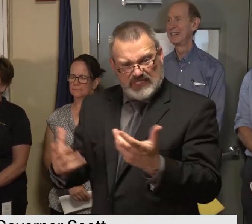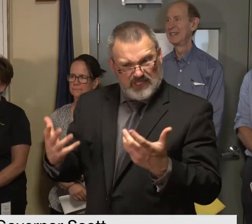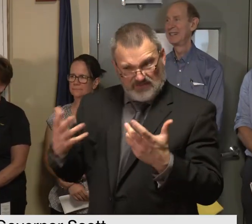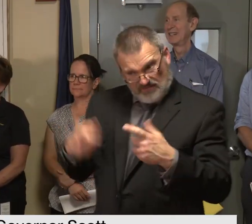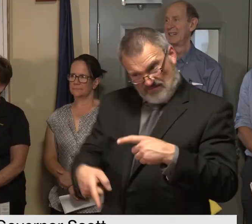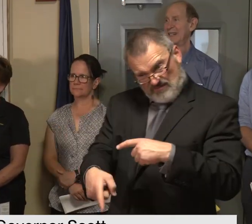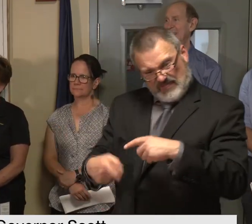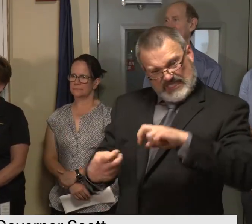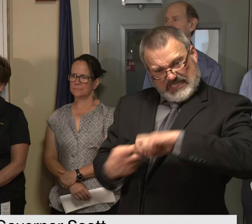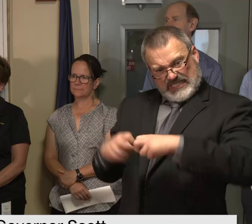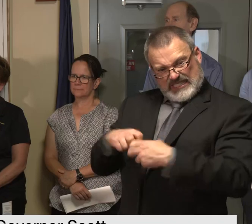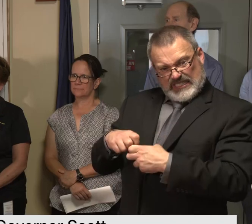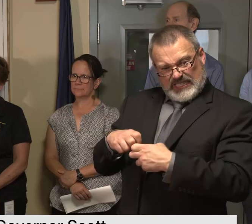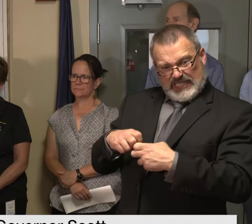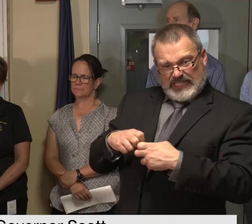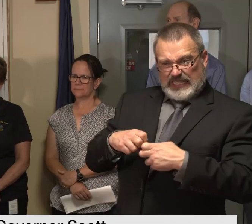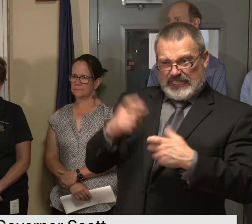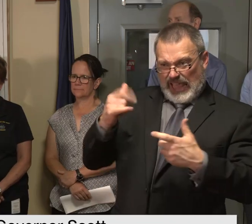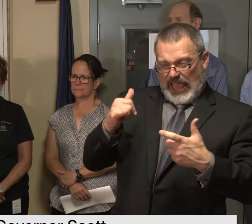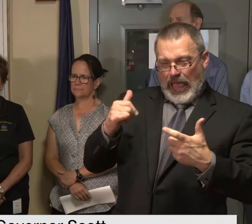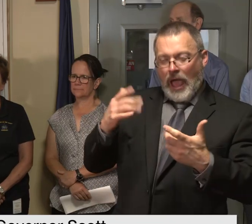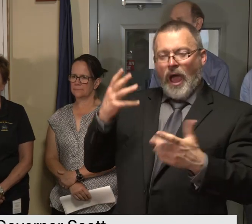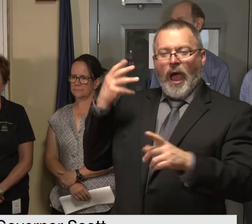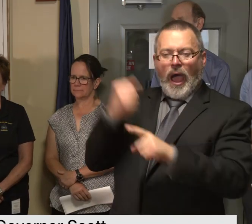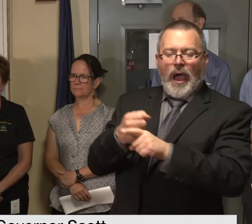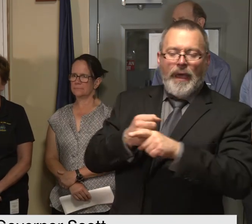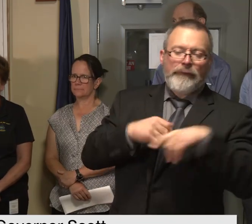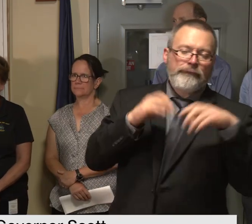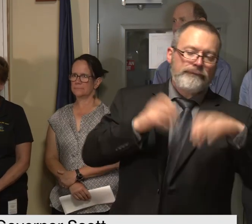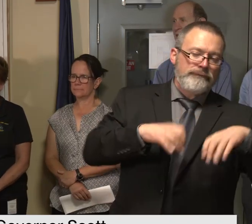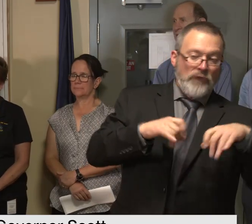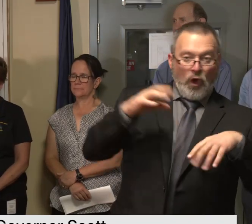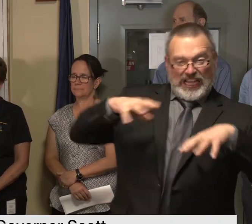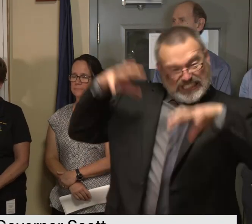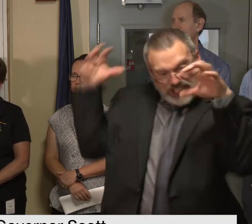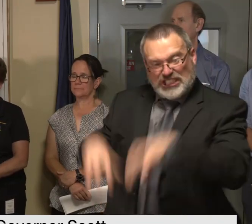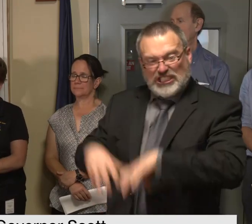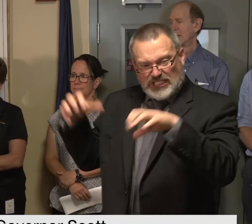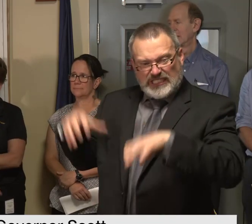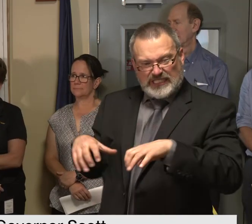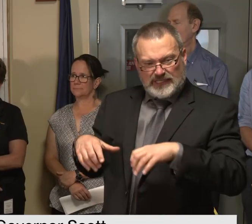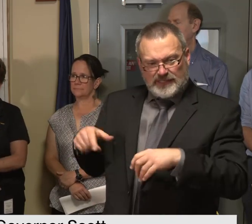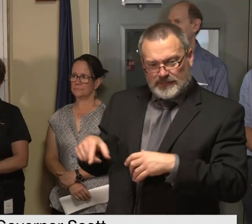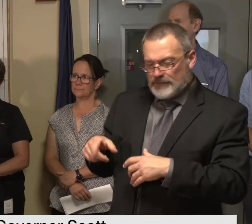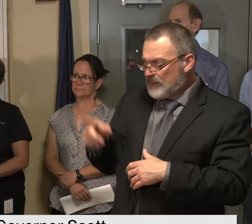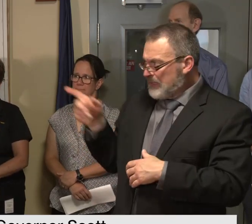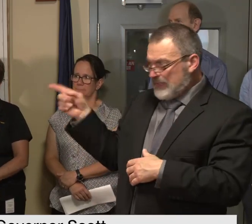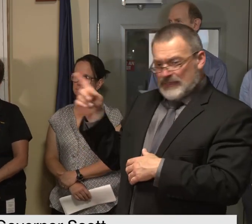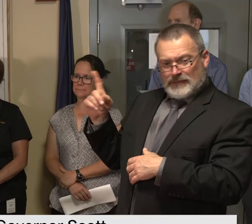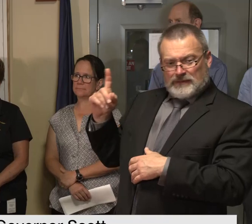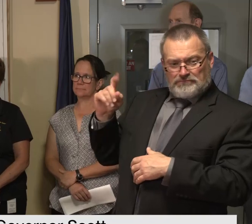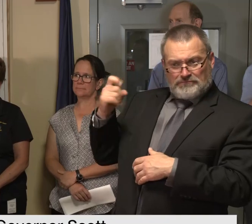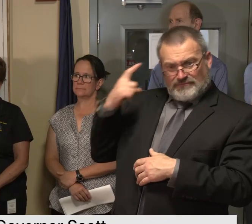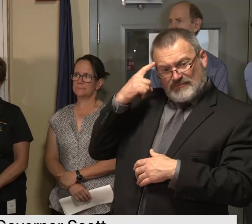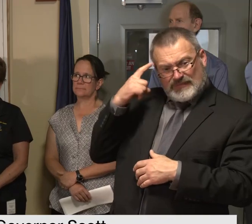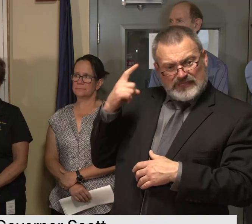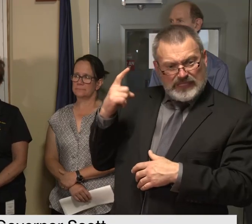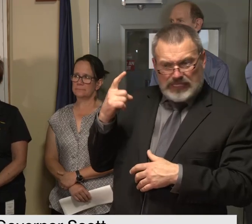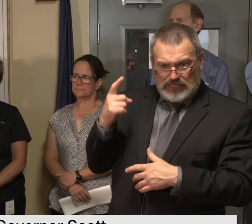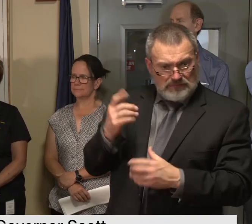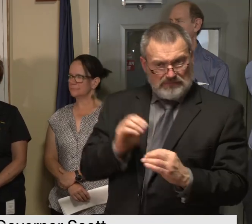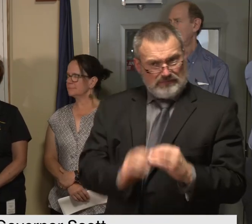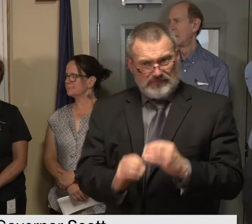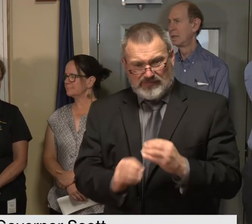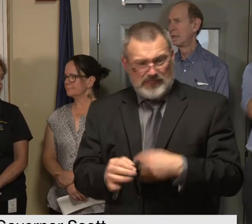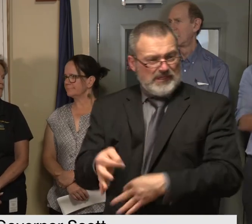what the rainfall is i mean is there any way the state could be proactive maybe it's just aging infrastructure but looking at some of these more vulnerable culverts whether it's through a legislative